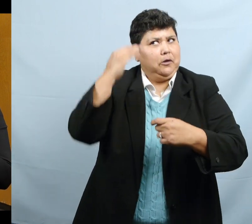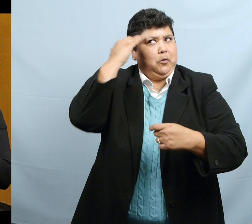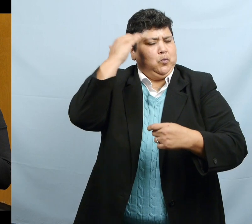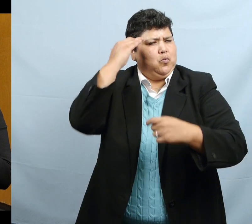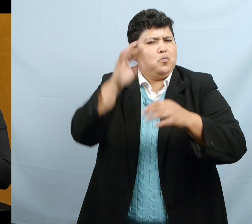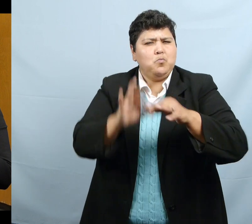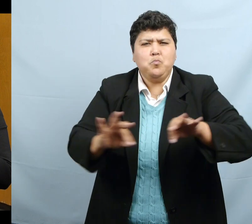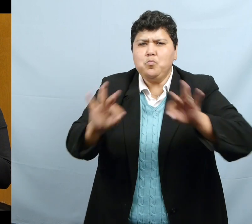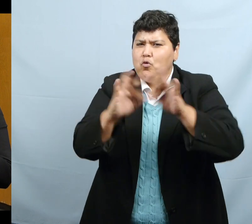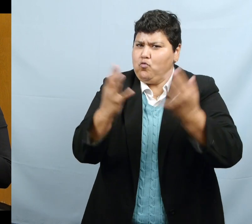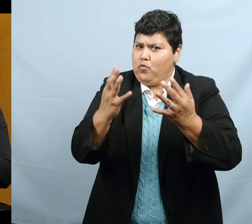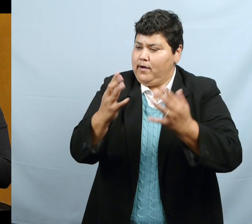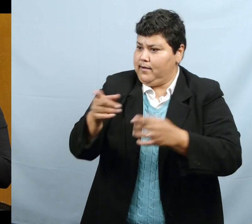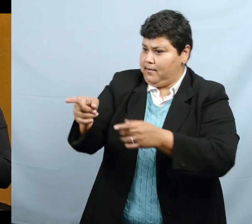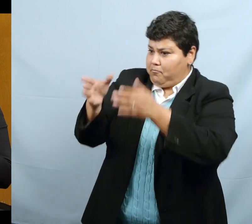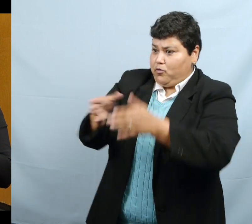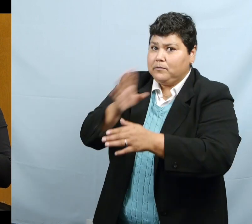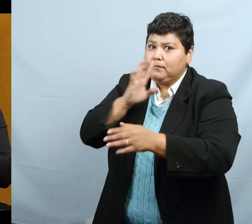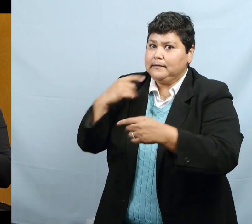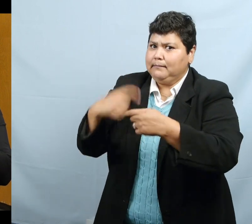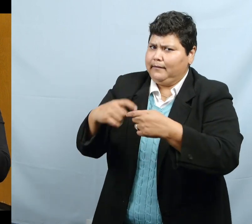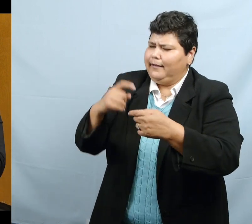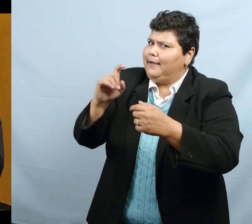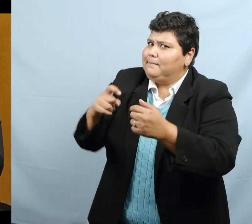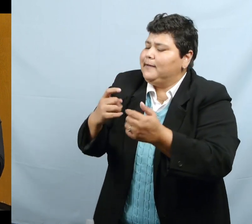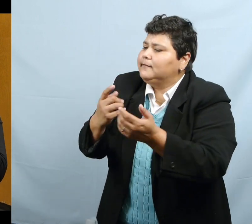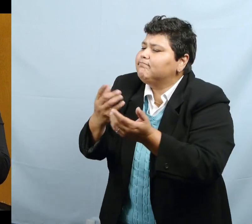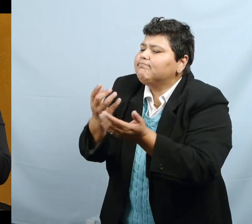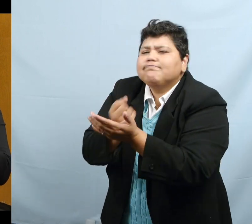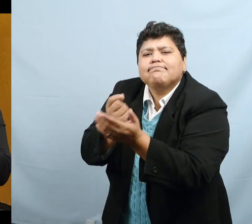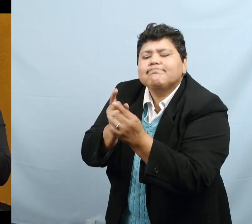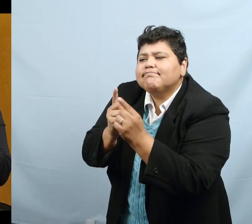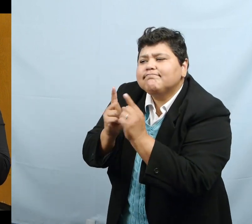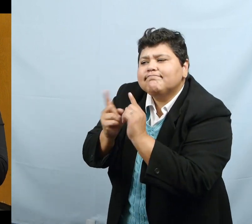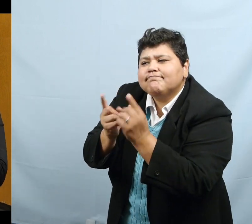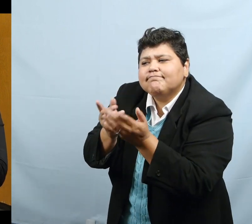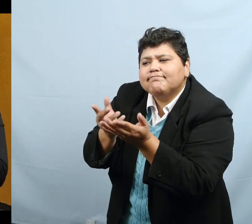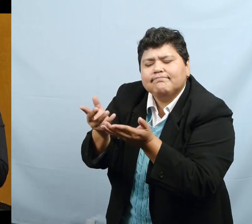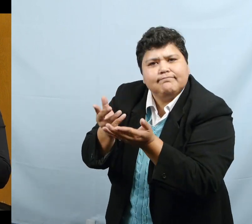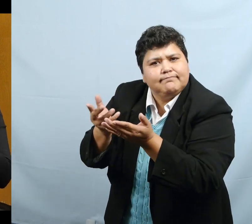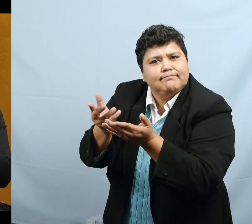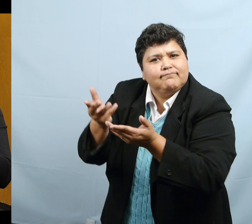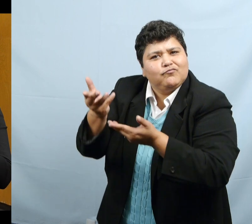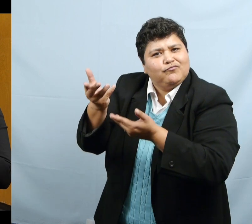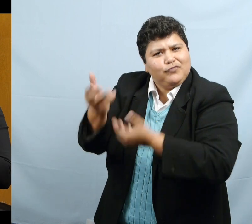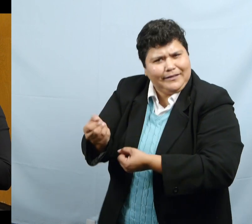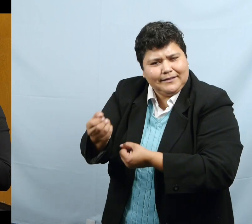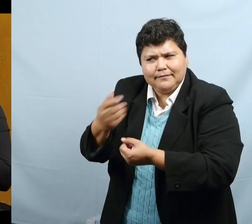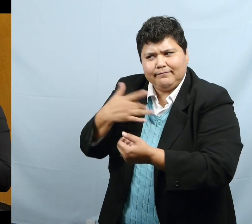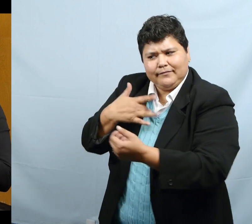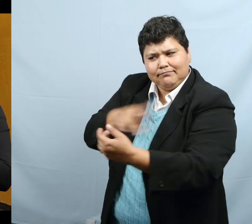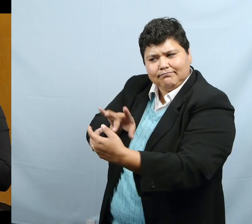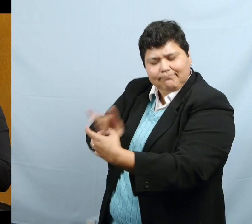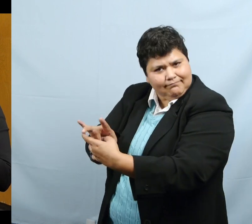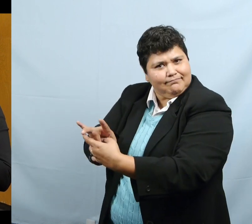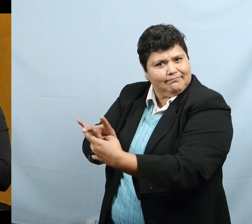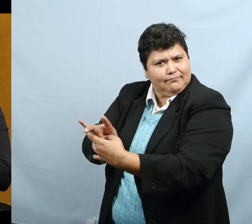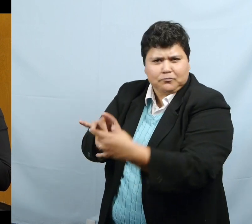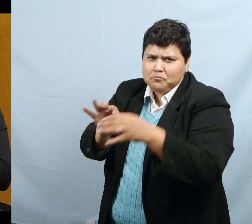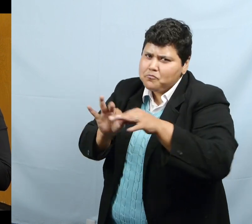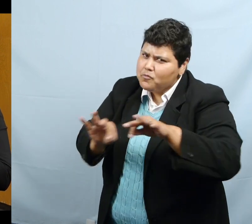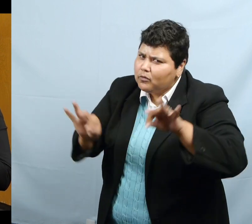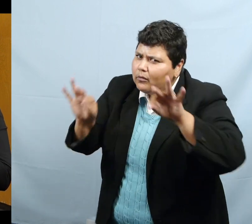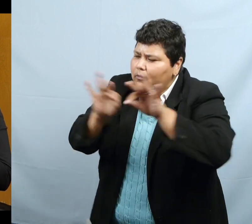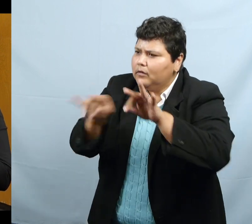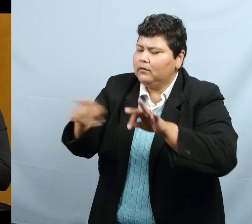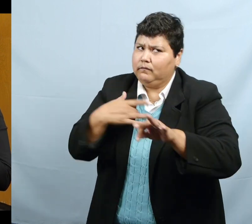give her the sense that we are connected. I'm there to support you. They need to trust me. That's very